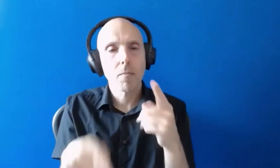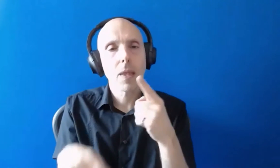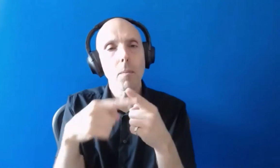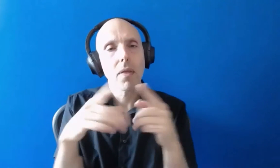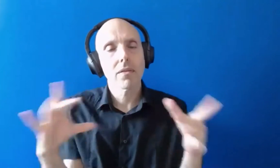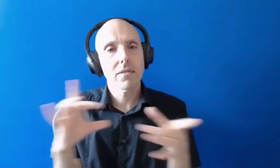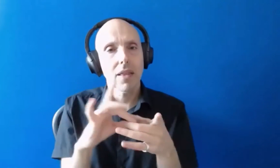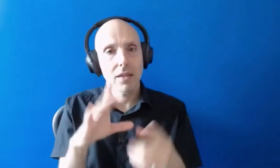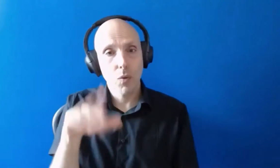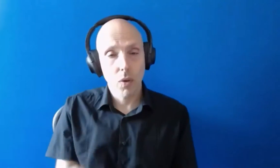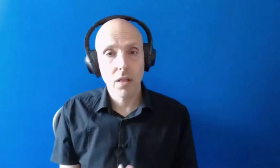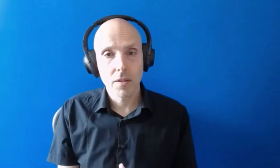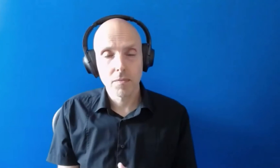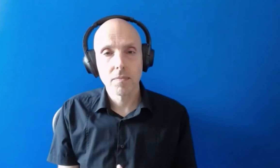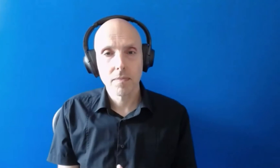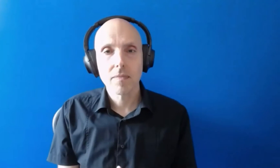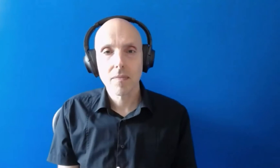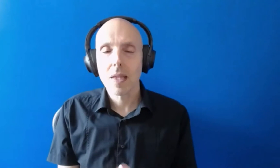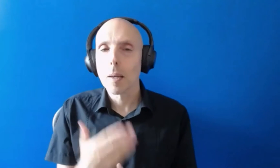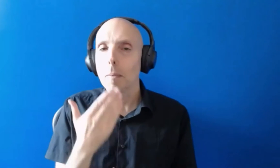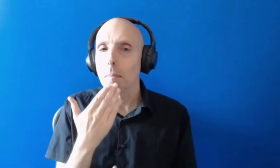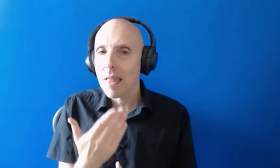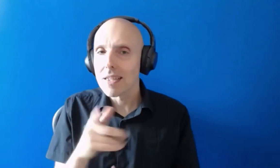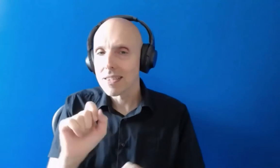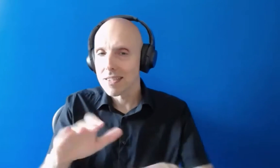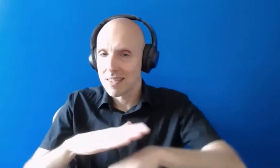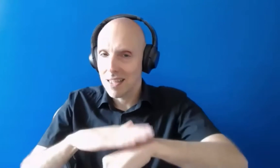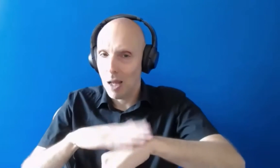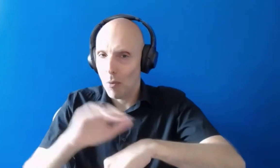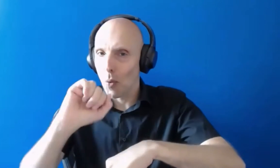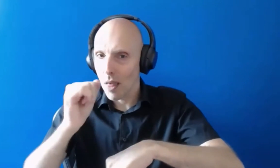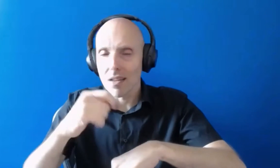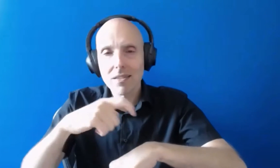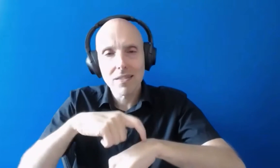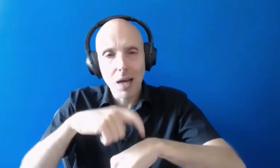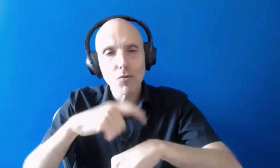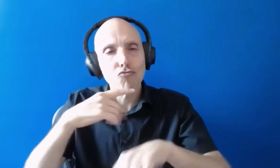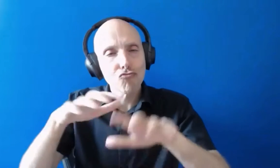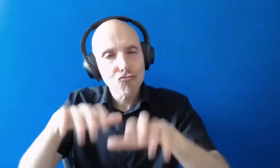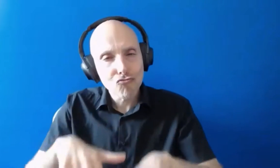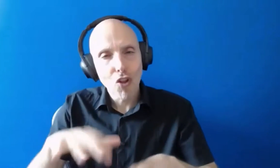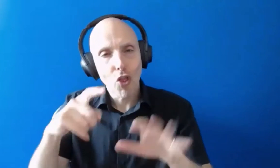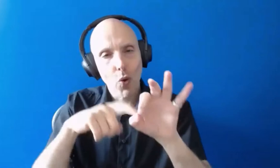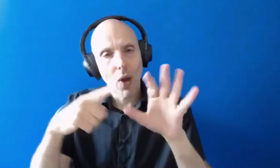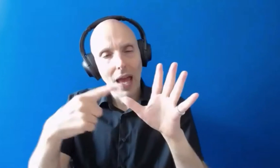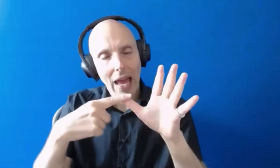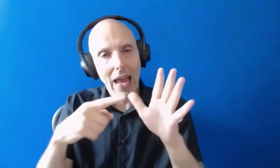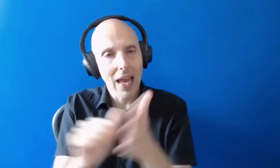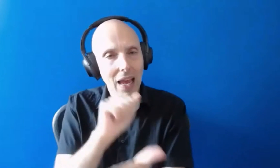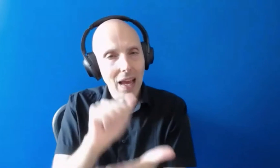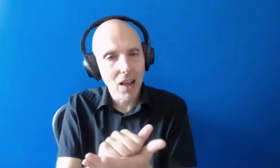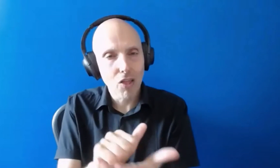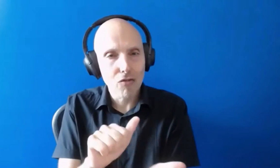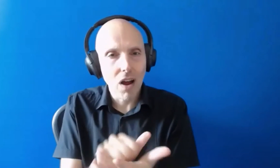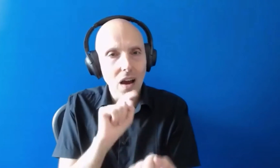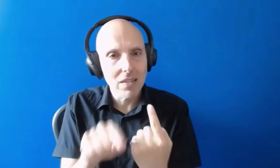all please bear with us because it will take a little bit longer to get all the q a's written up and make sure that we've got the right answers but